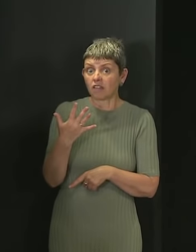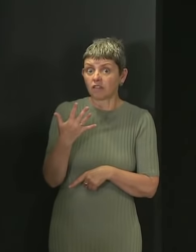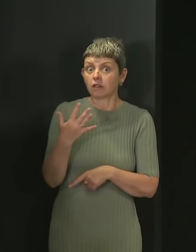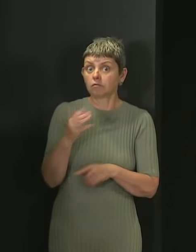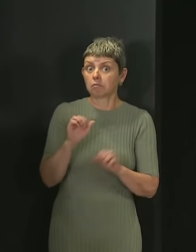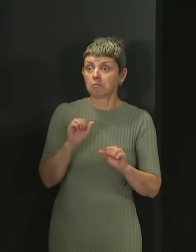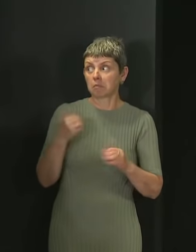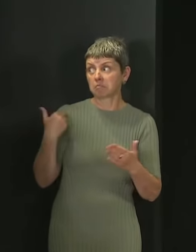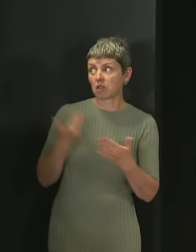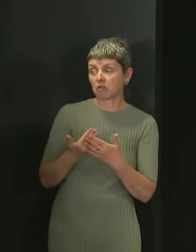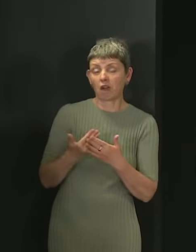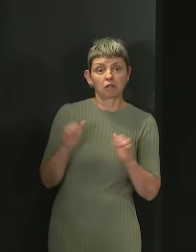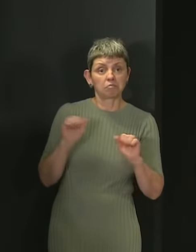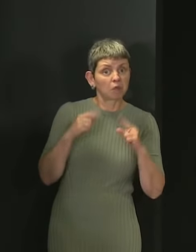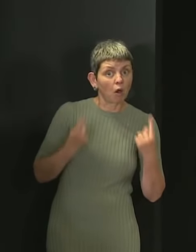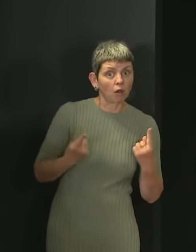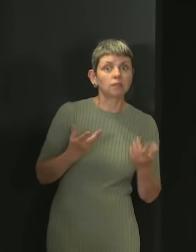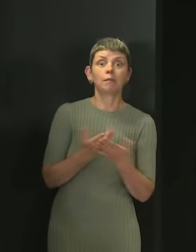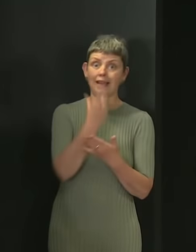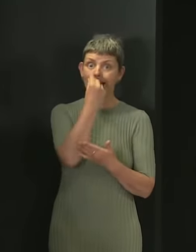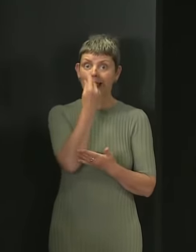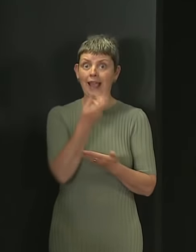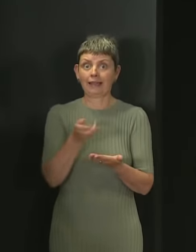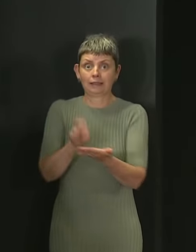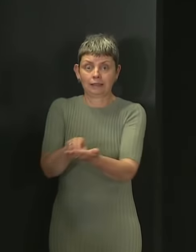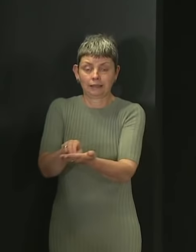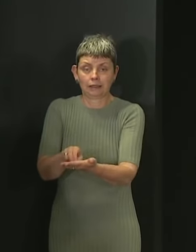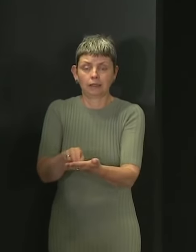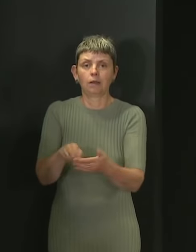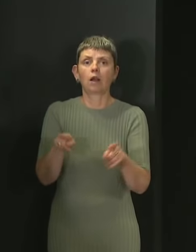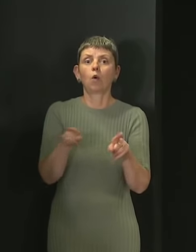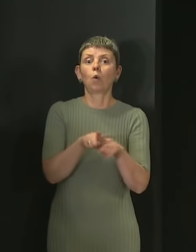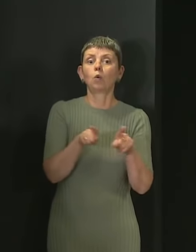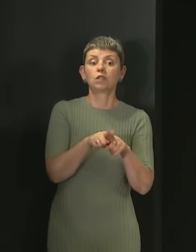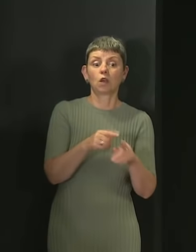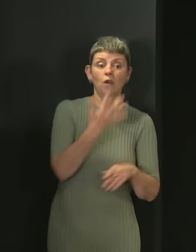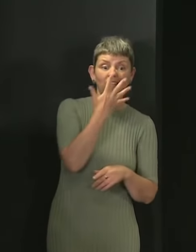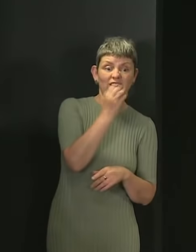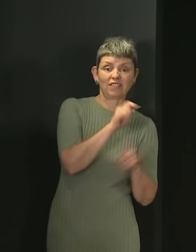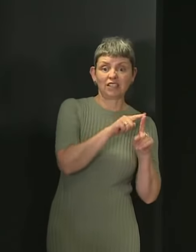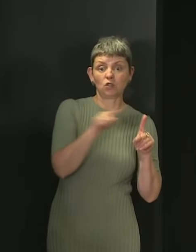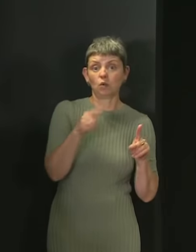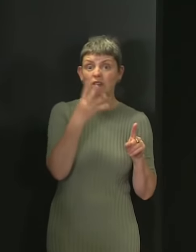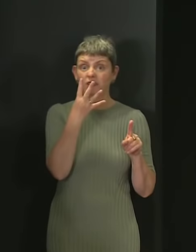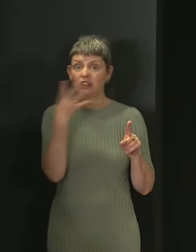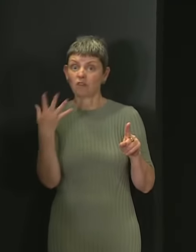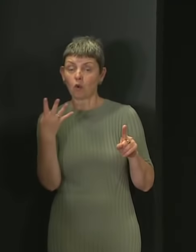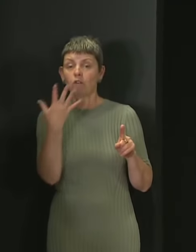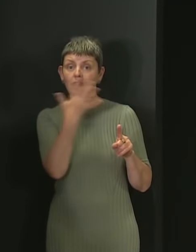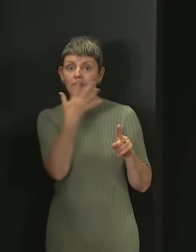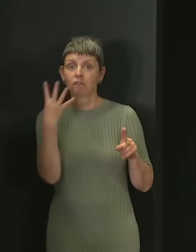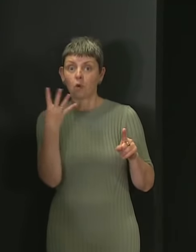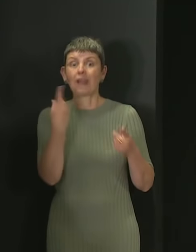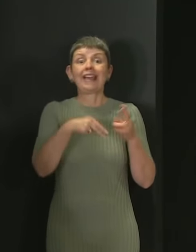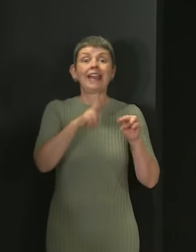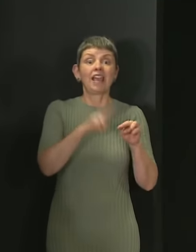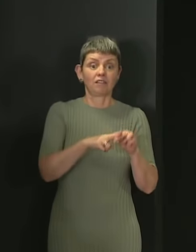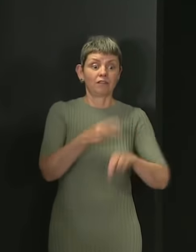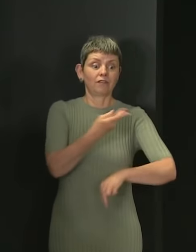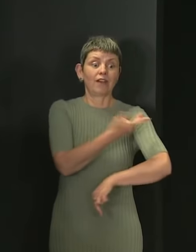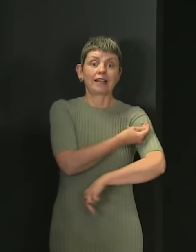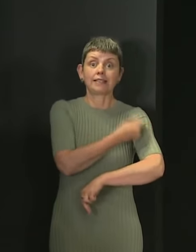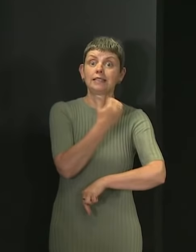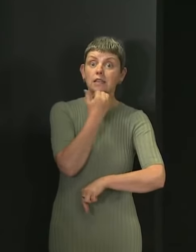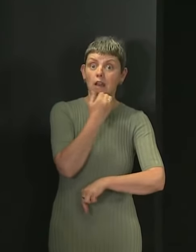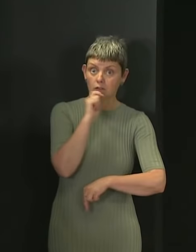look to vaccinate those aged 50 to 54 if vaccine supplies allow. This expansion builds on the protection which is already provided